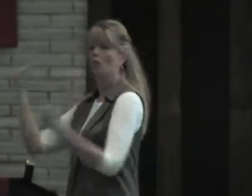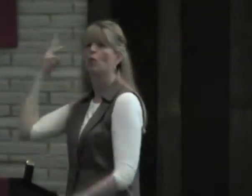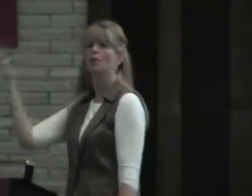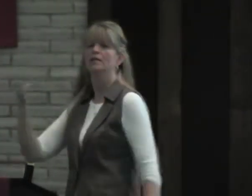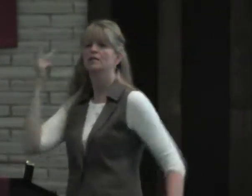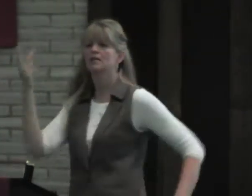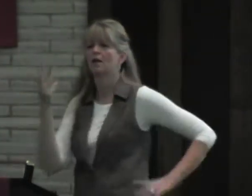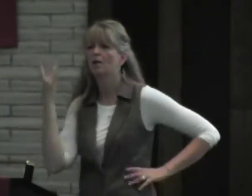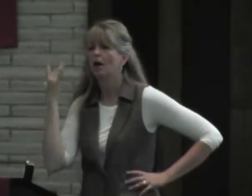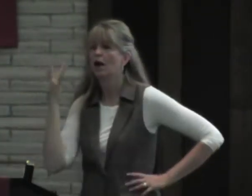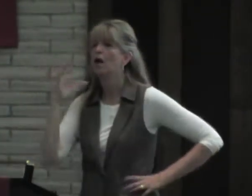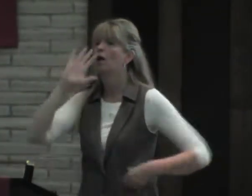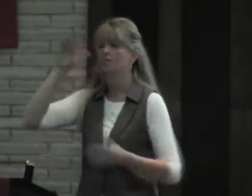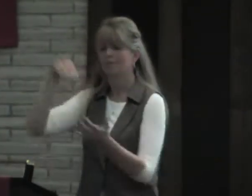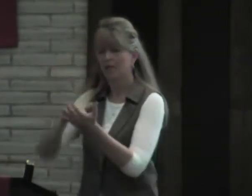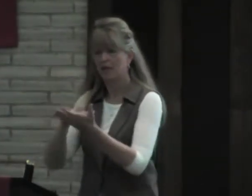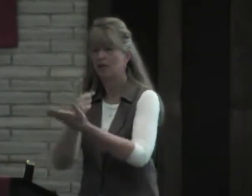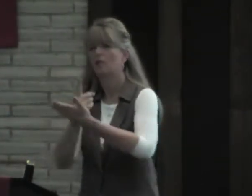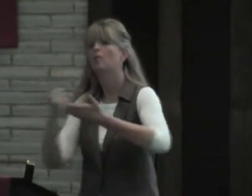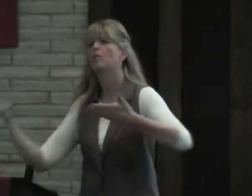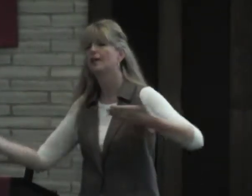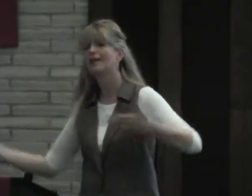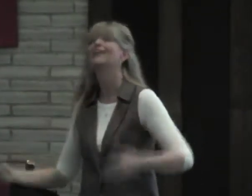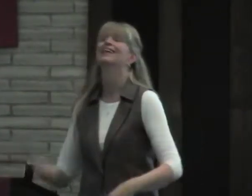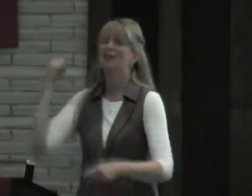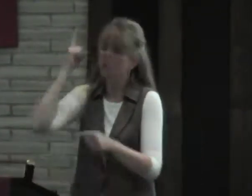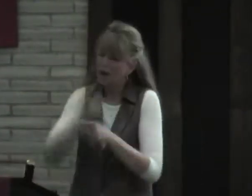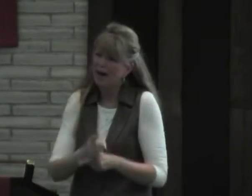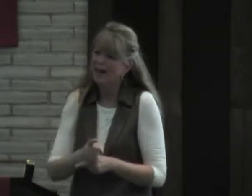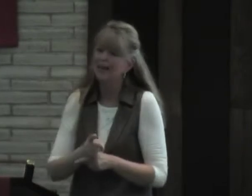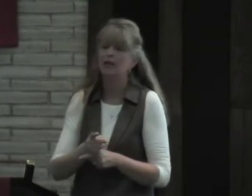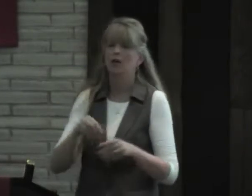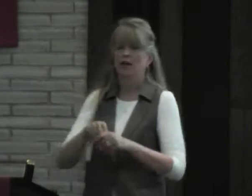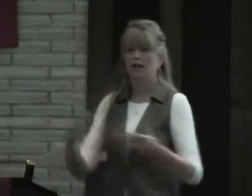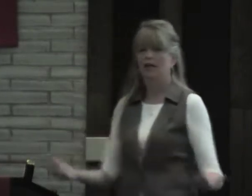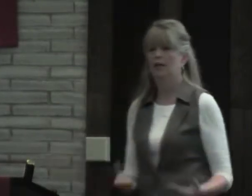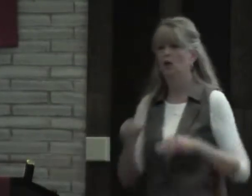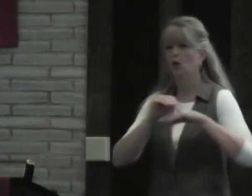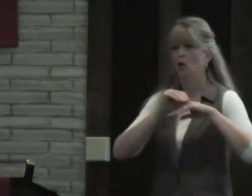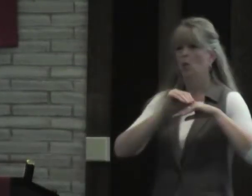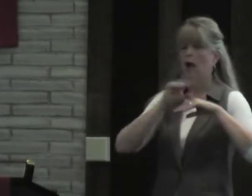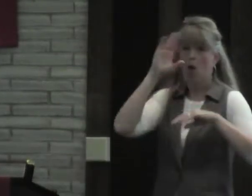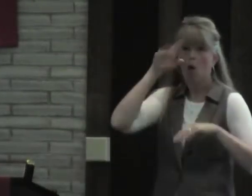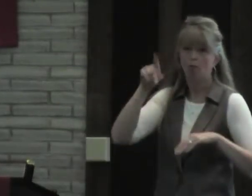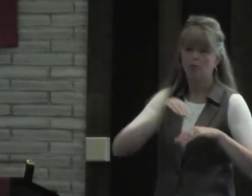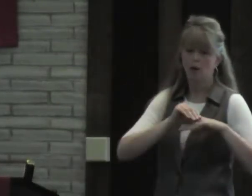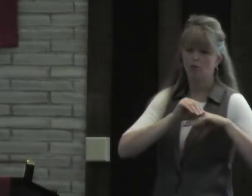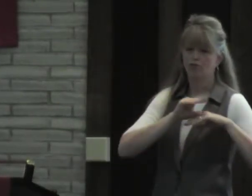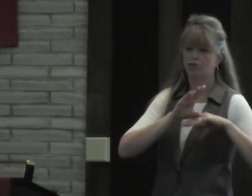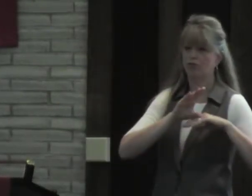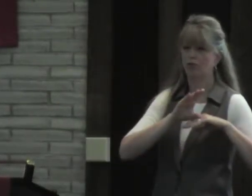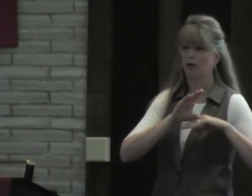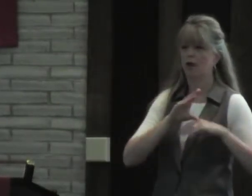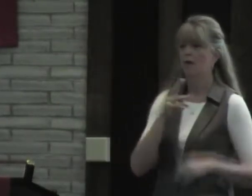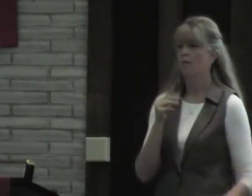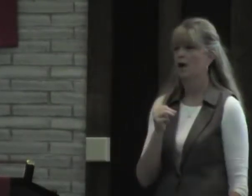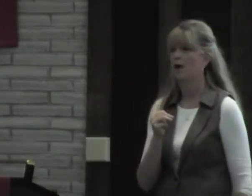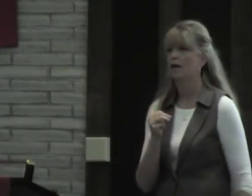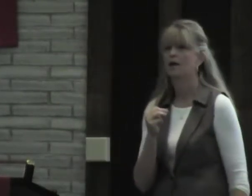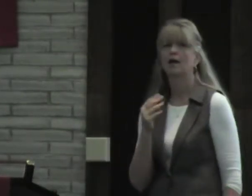Why? Why Wednesday? Because it's the middle of the week. Right. So in here, I hope, your spiritual battery is